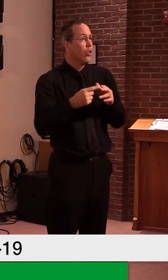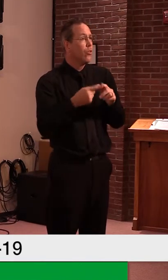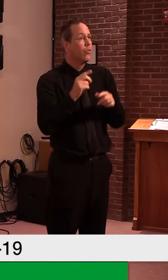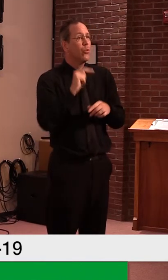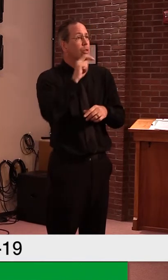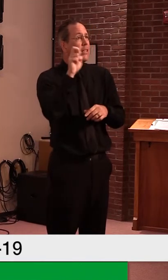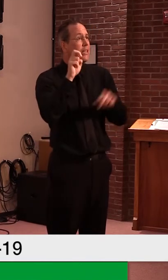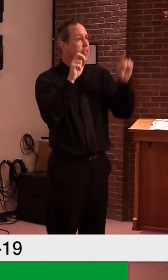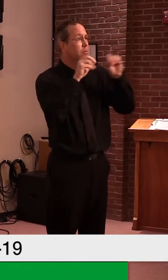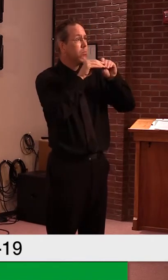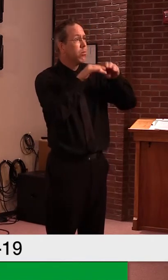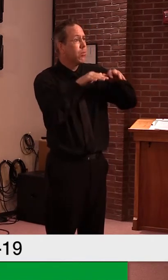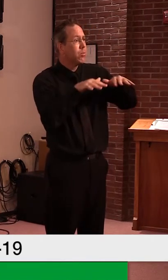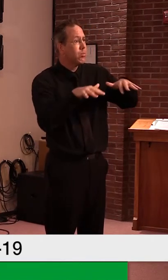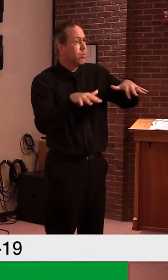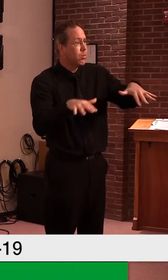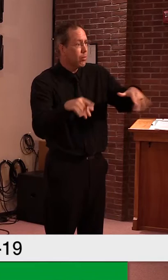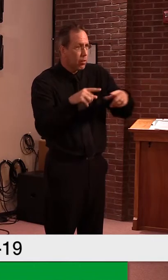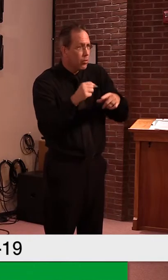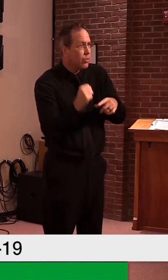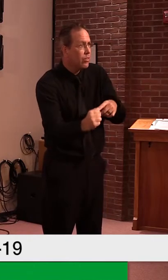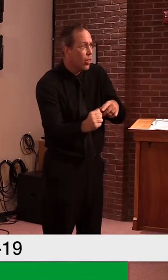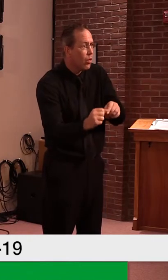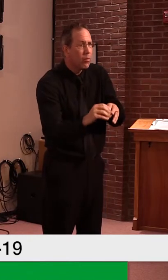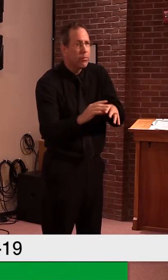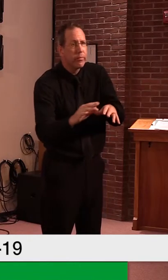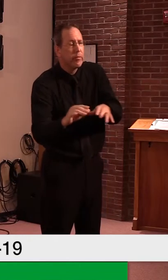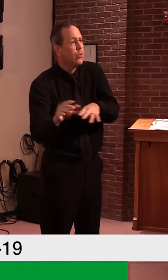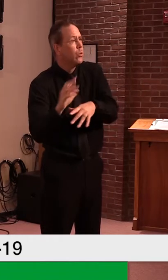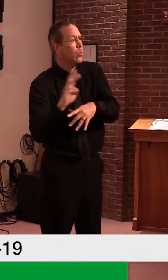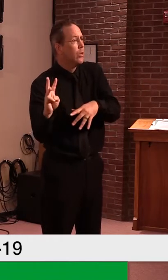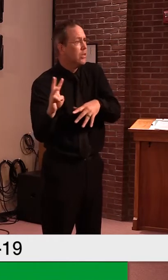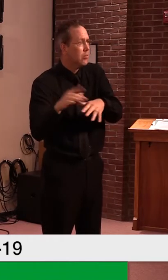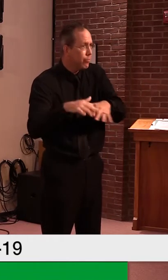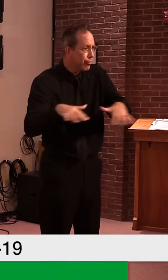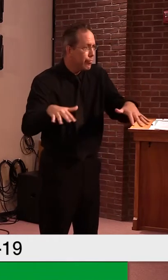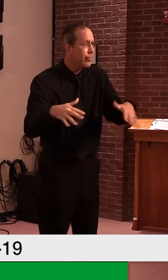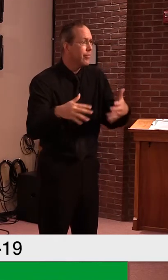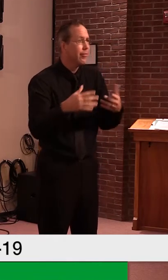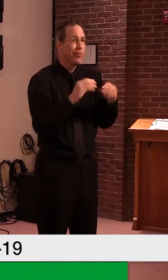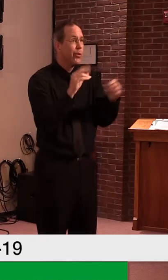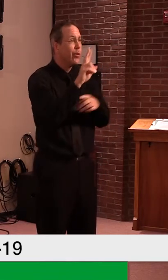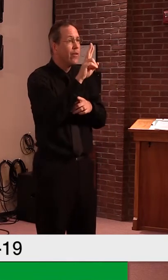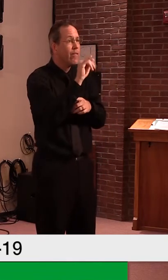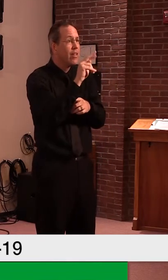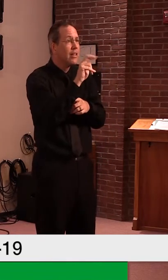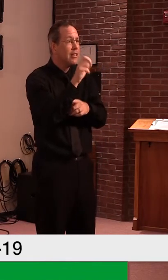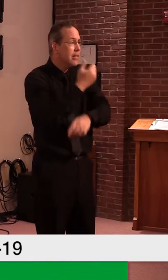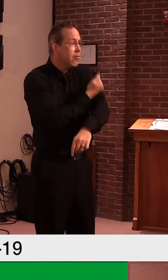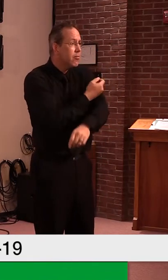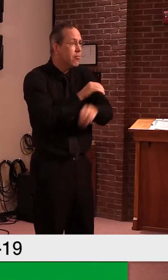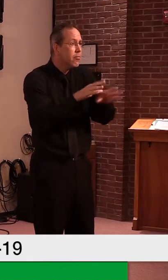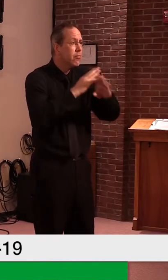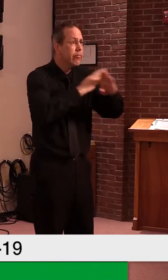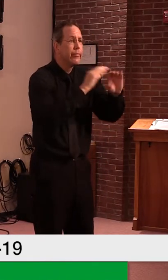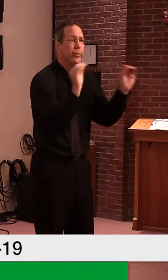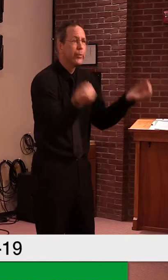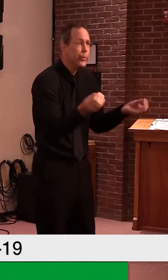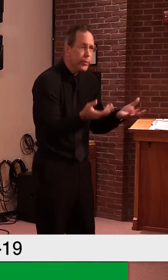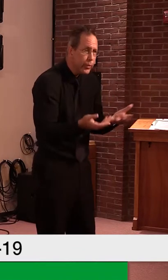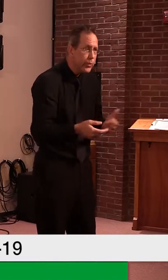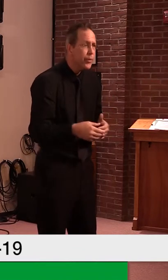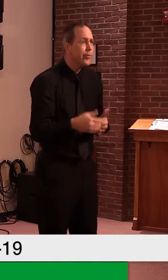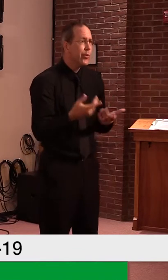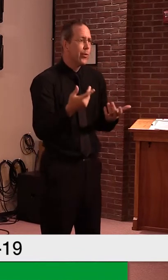vaccine, we're going to see occasional outbreaks. Um, the goal is to minimize the impact of the